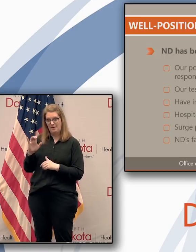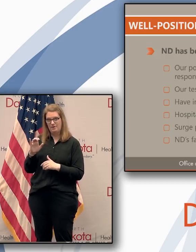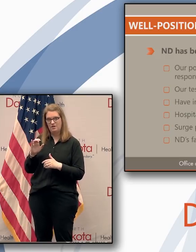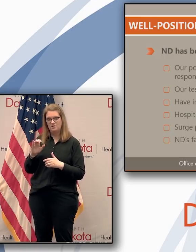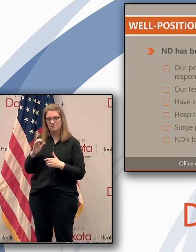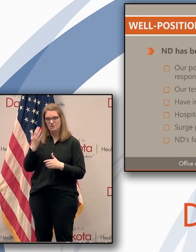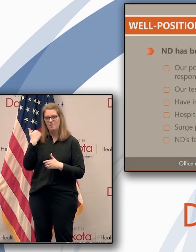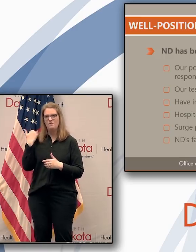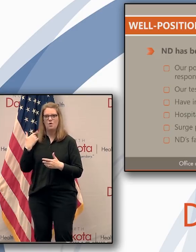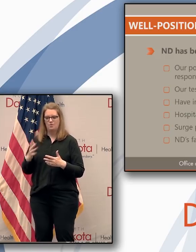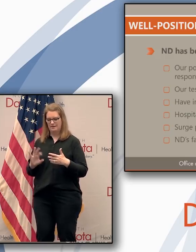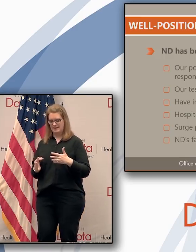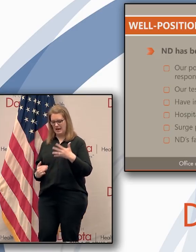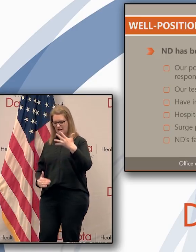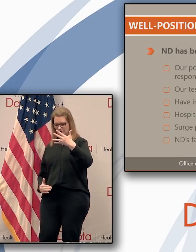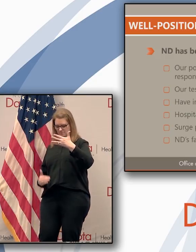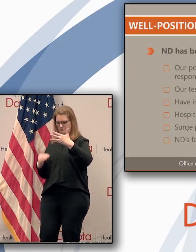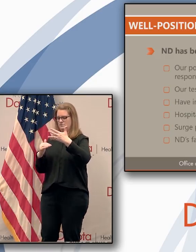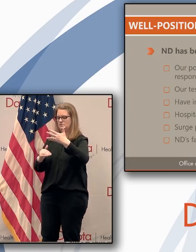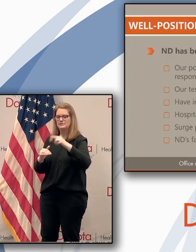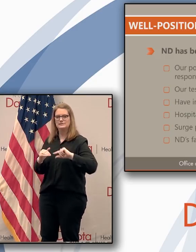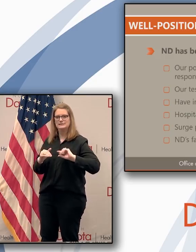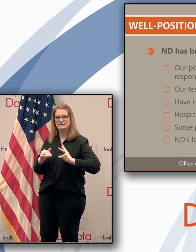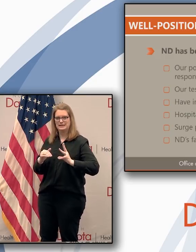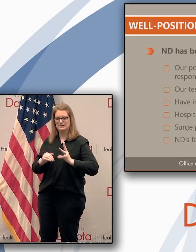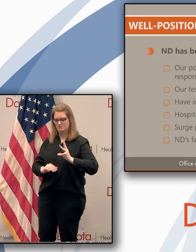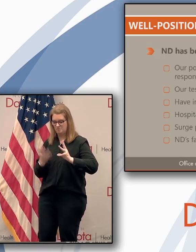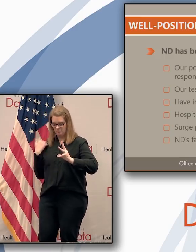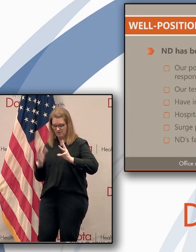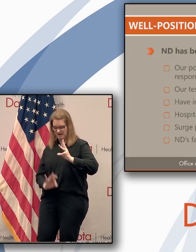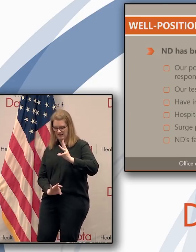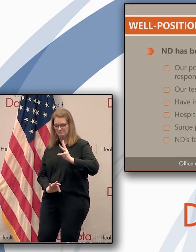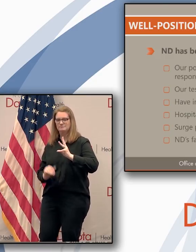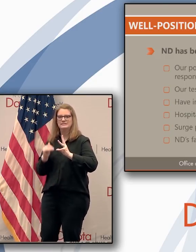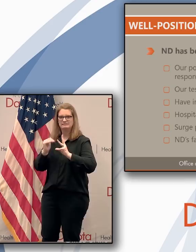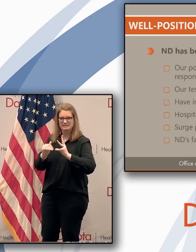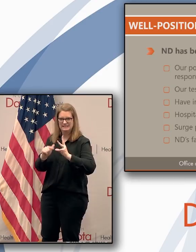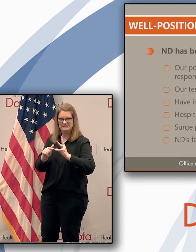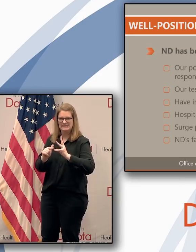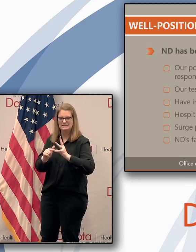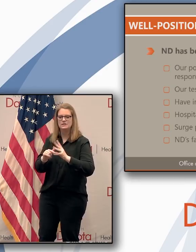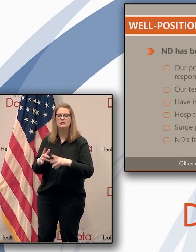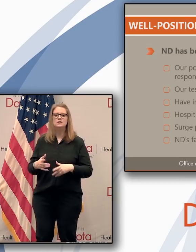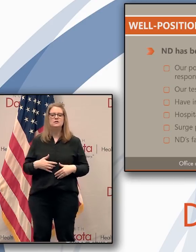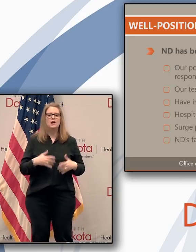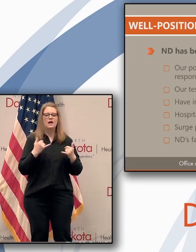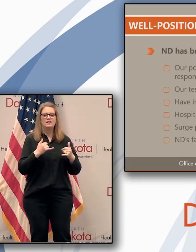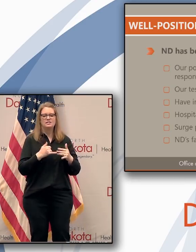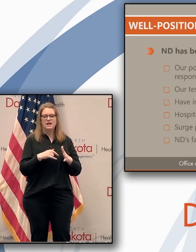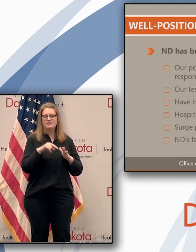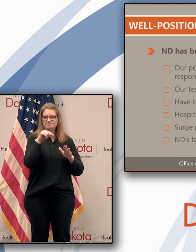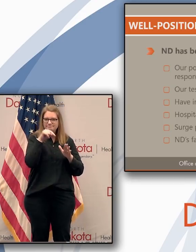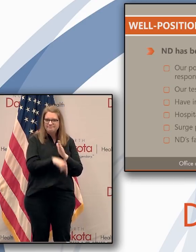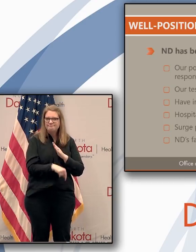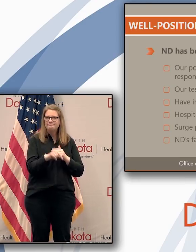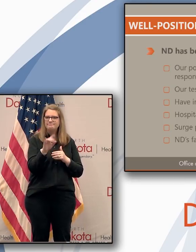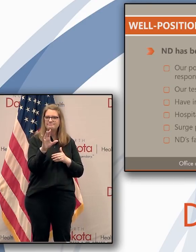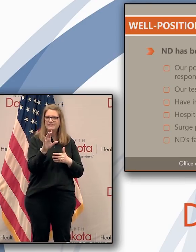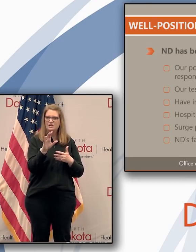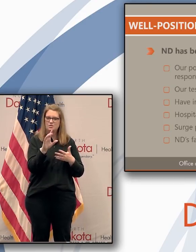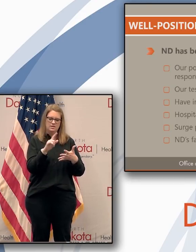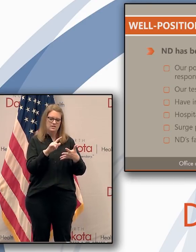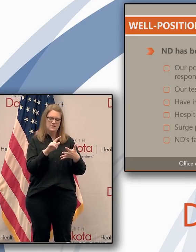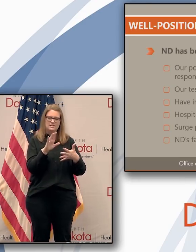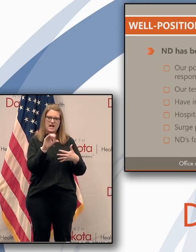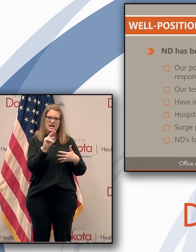move up from number ninth. Increasing contact tracing and the personnel and the technology that we're doing for that, both